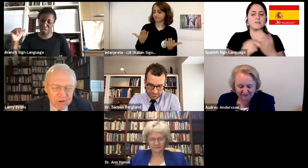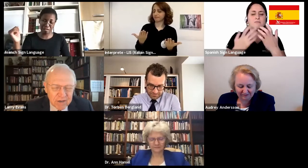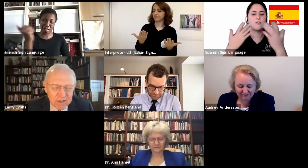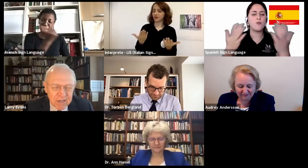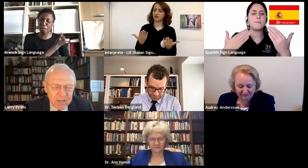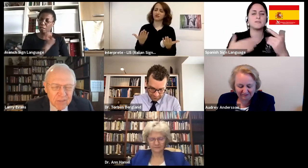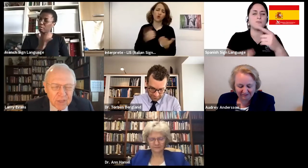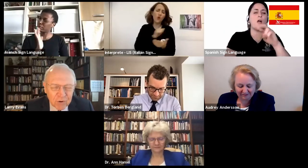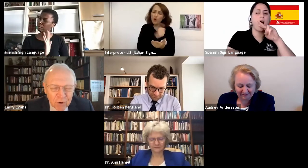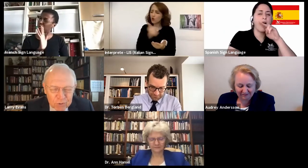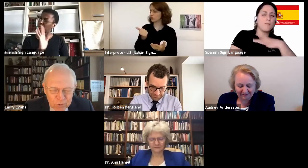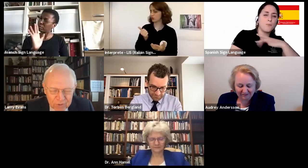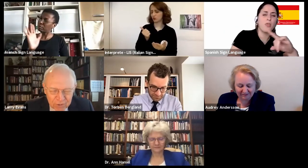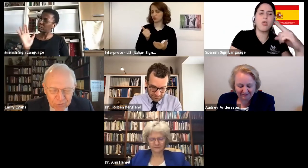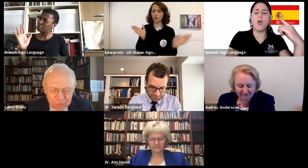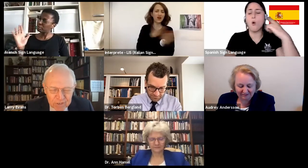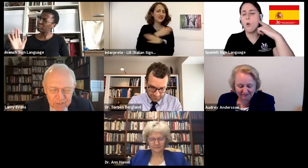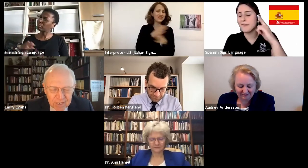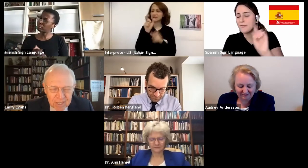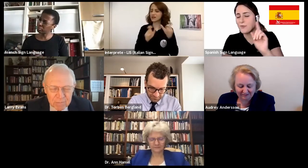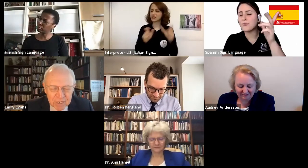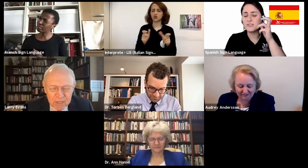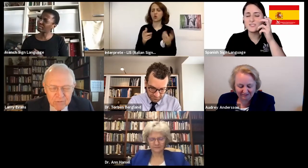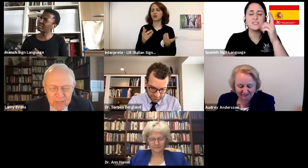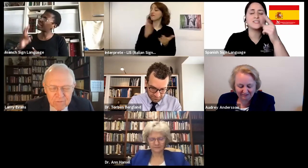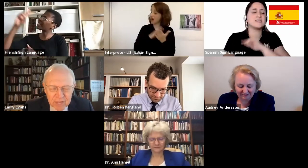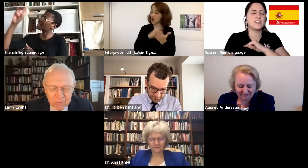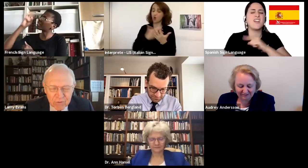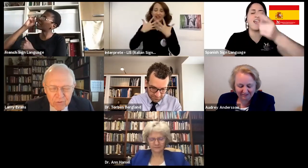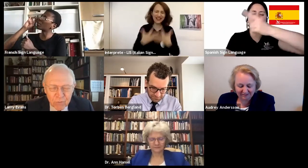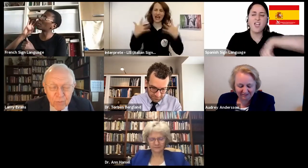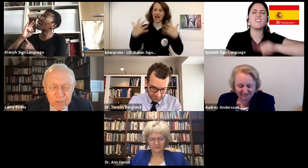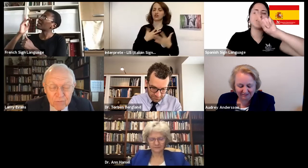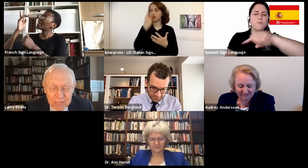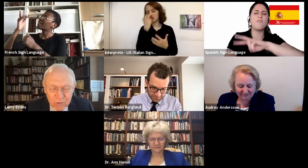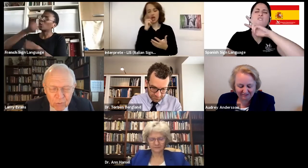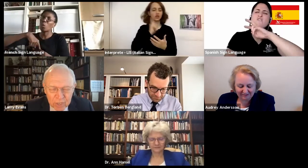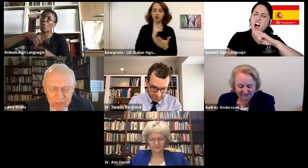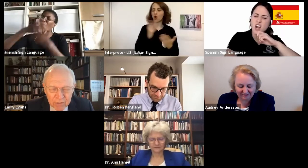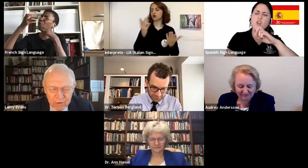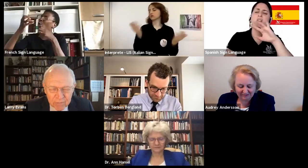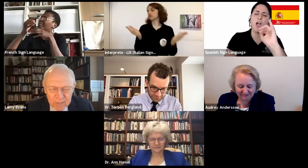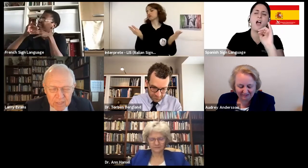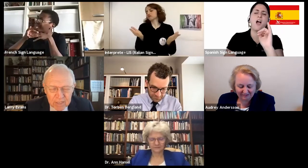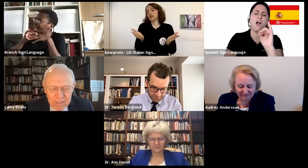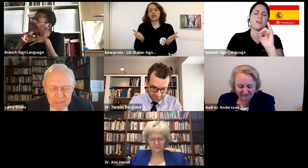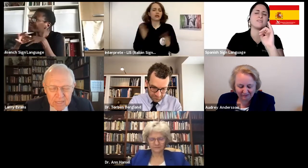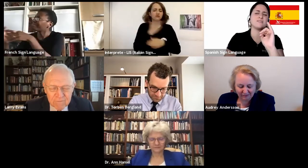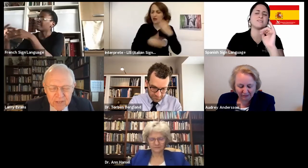hear, they are also valued. And because of that value, we want to value one another.